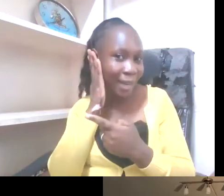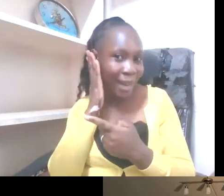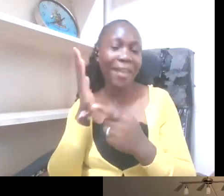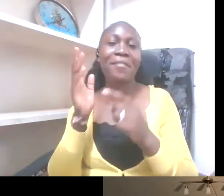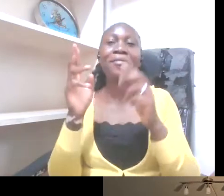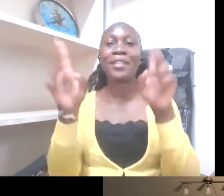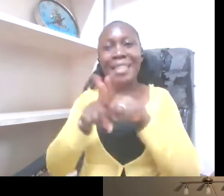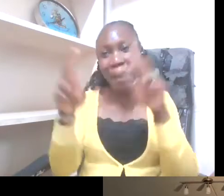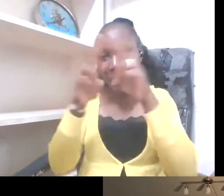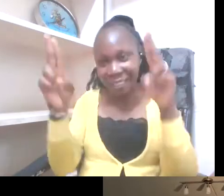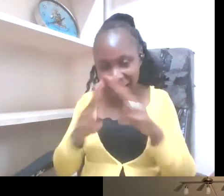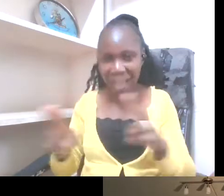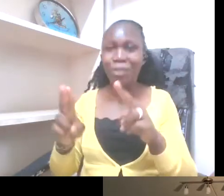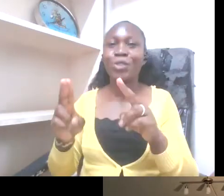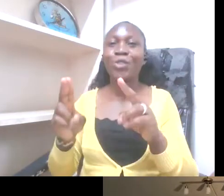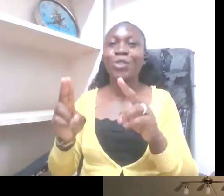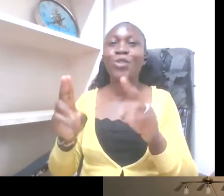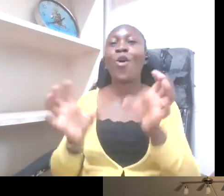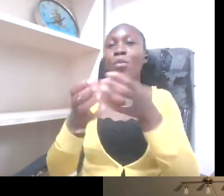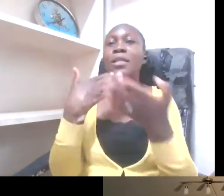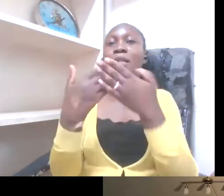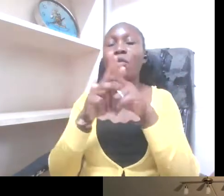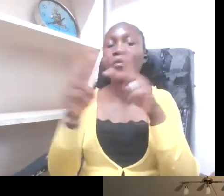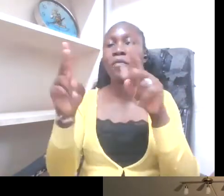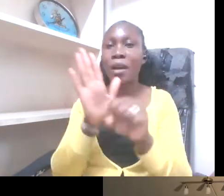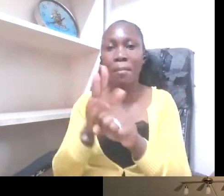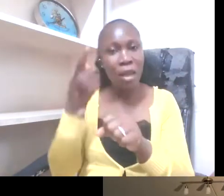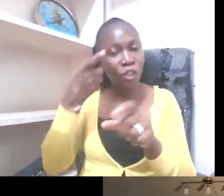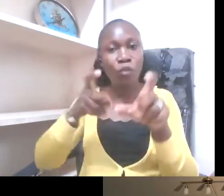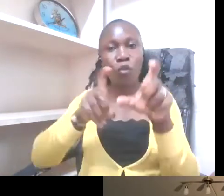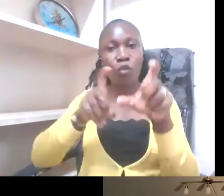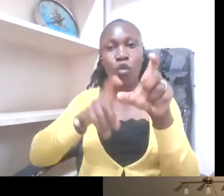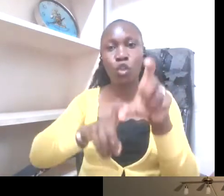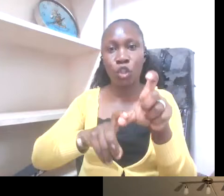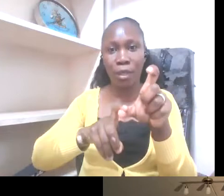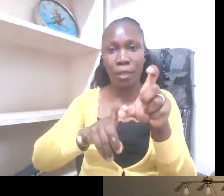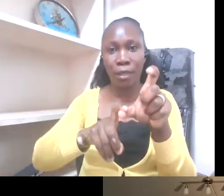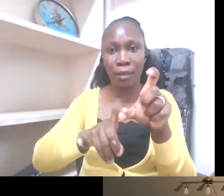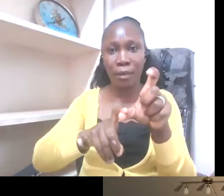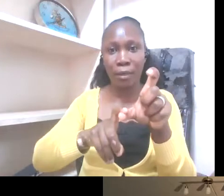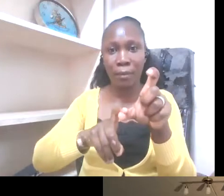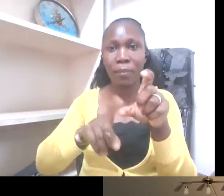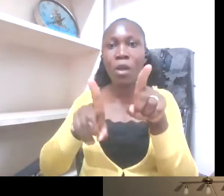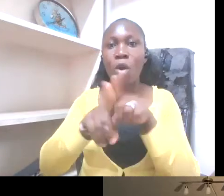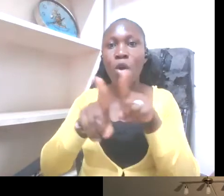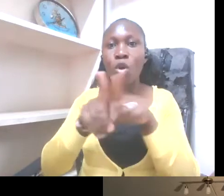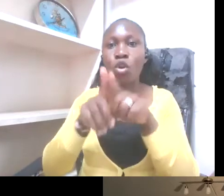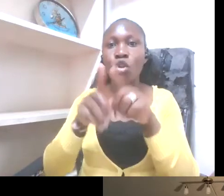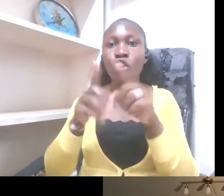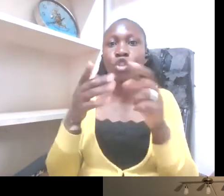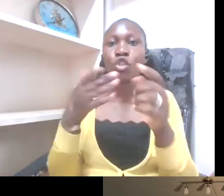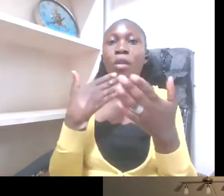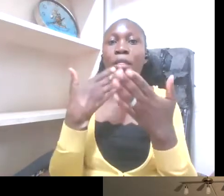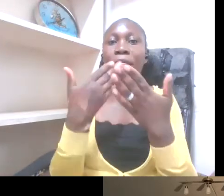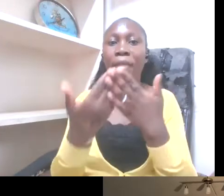And yeah, thank you very much for joining. And thanks. Thanks for both of you, Amina and Wangari. You won't hear Amina,